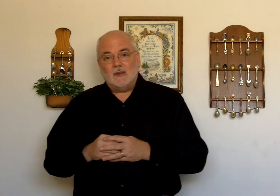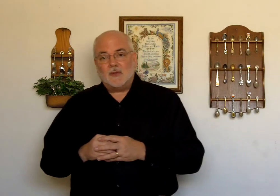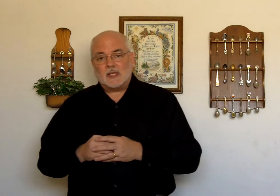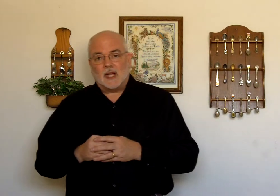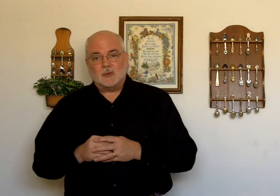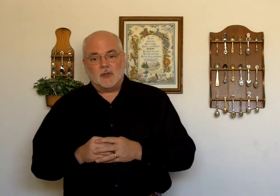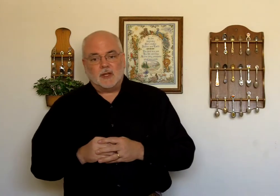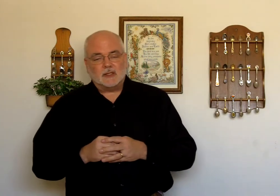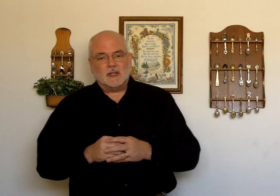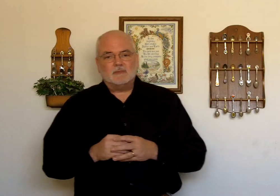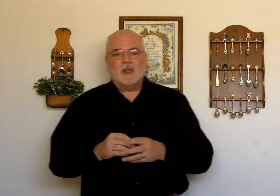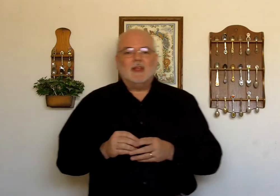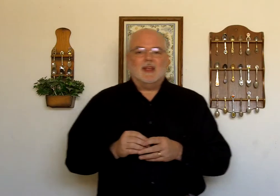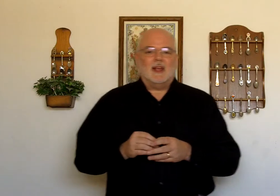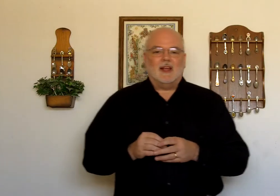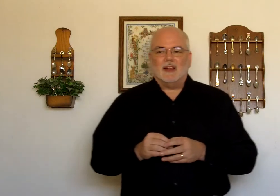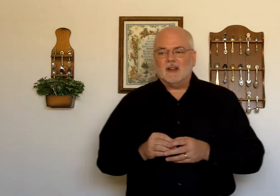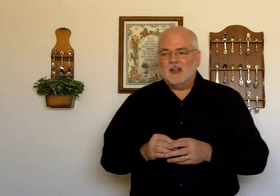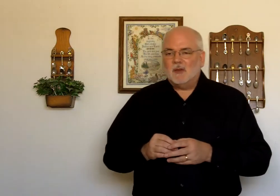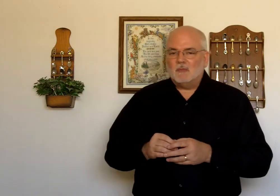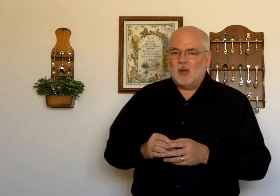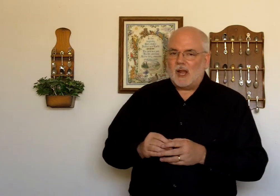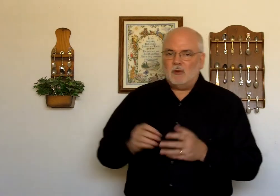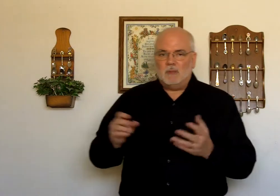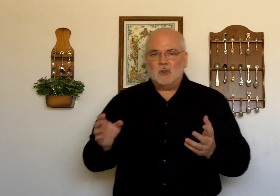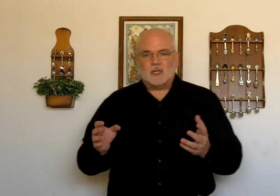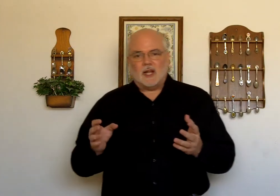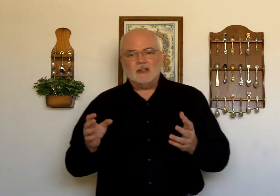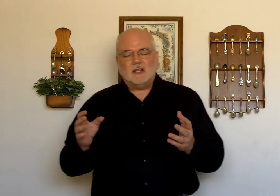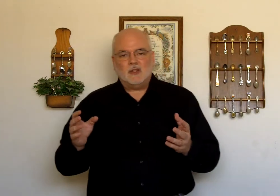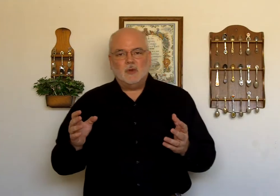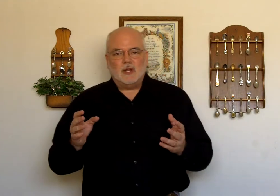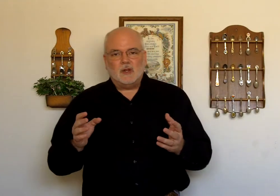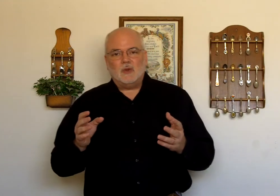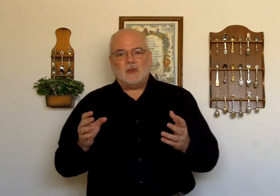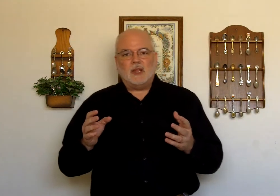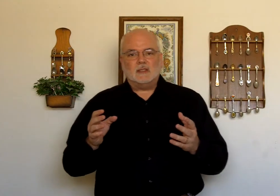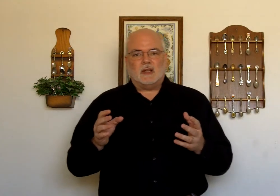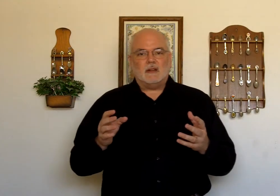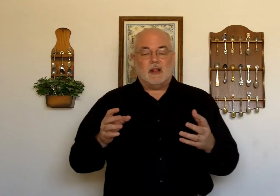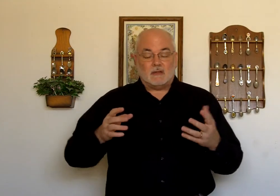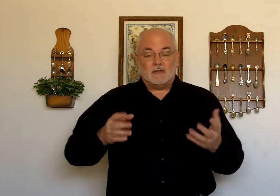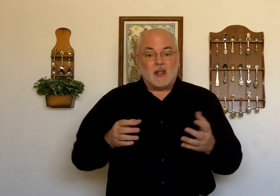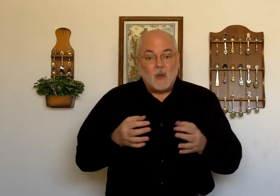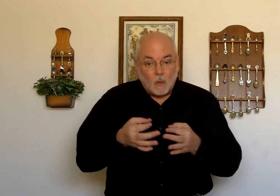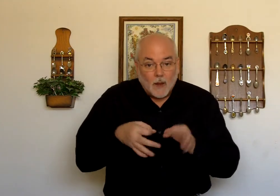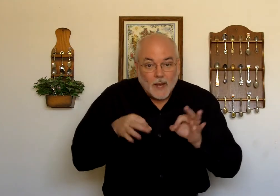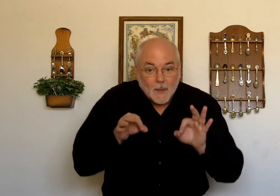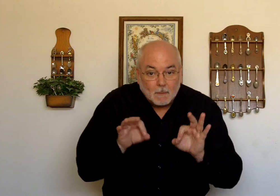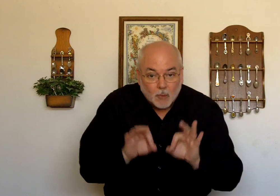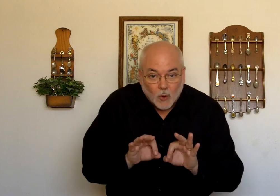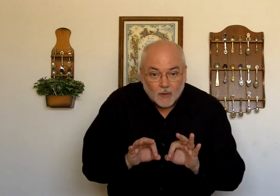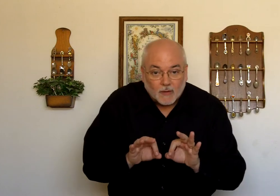emphasized with this. Like with both signs. You can do things that say important.